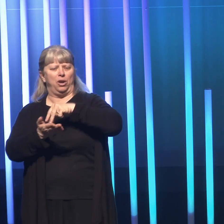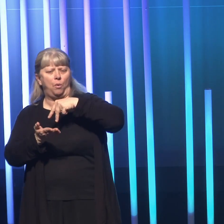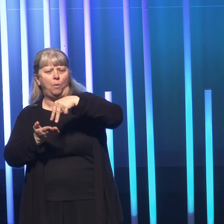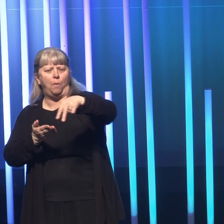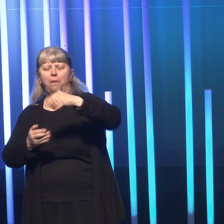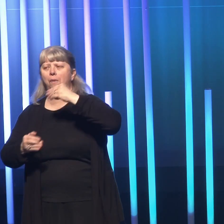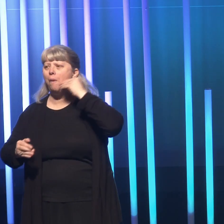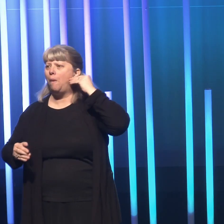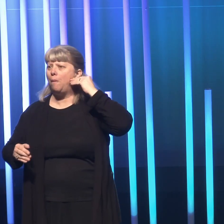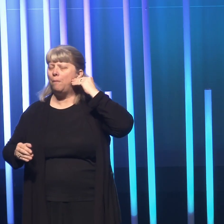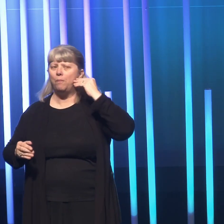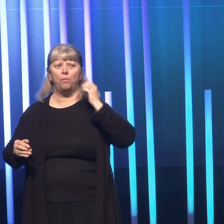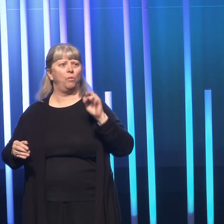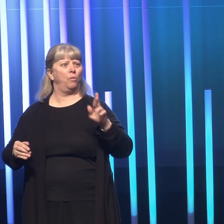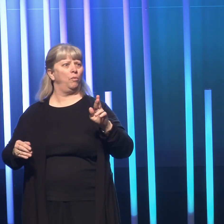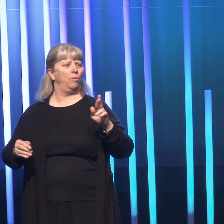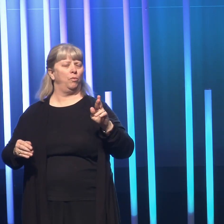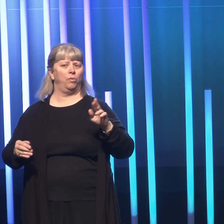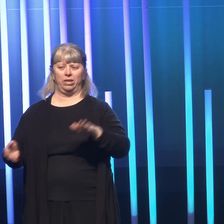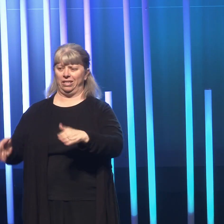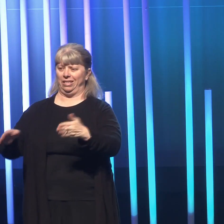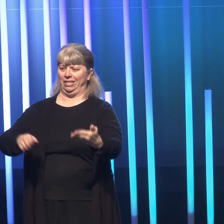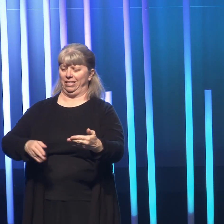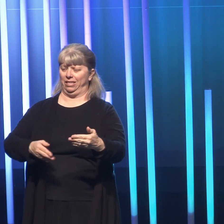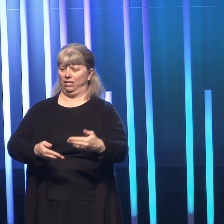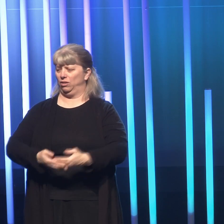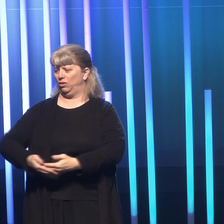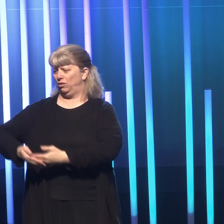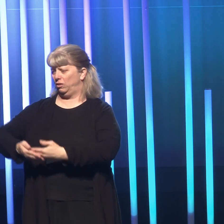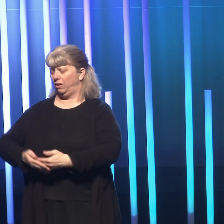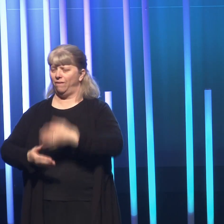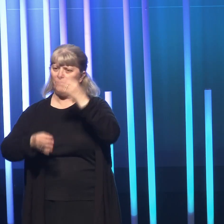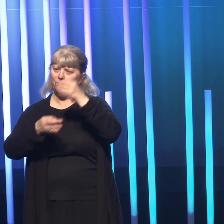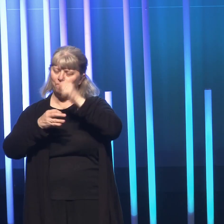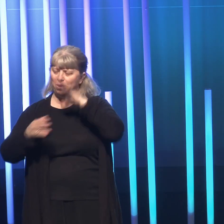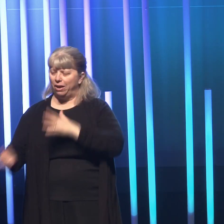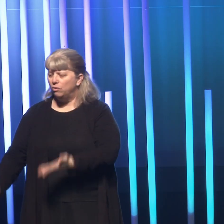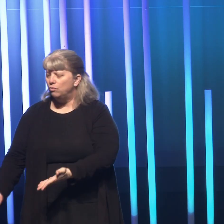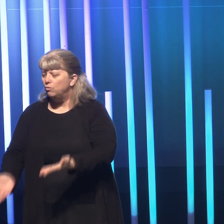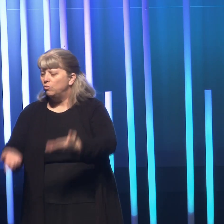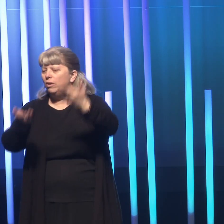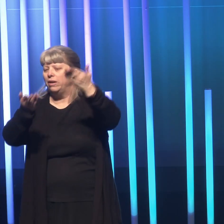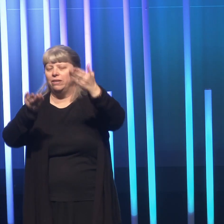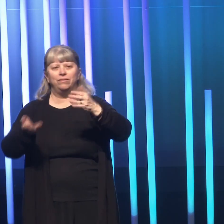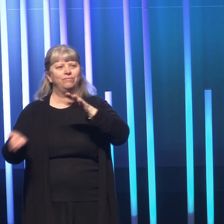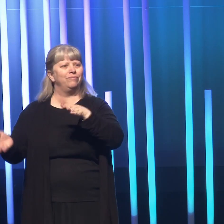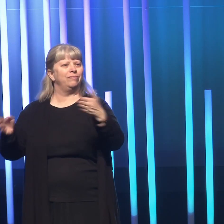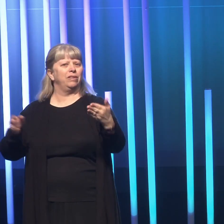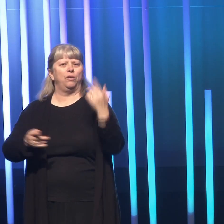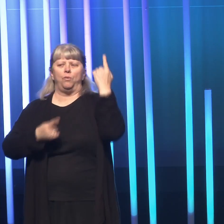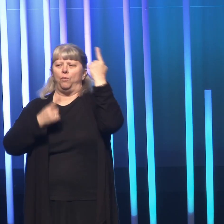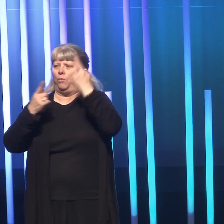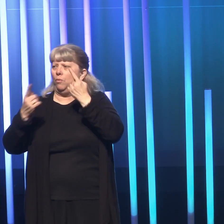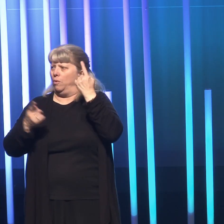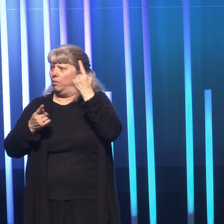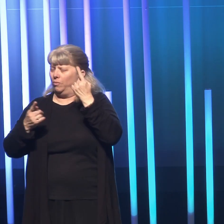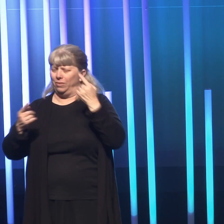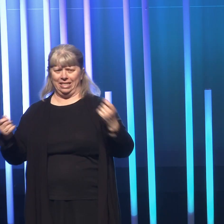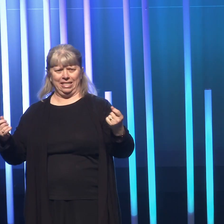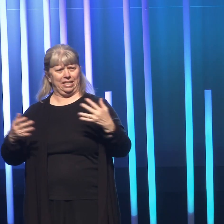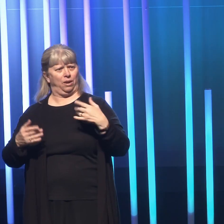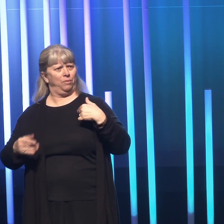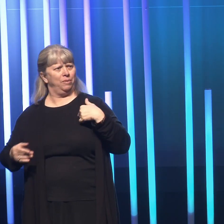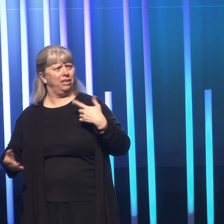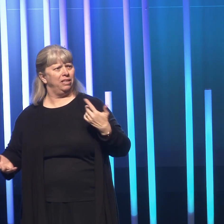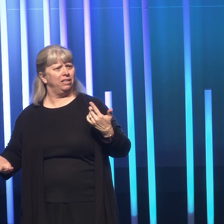home or, or a deceased child of a faithful man be raised from the dead. I wonder, you know, would that scare me?